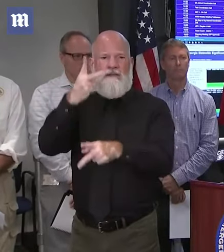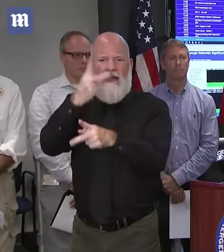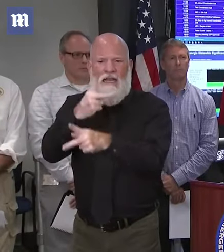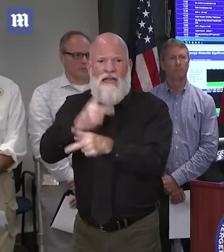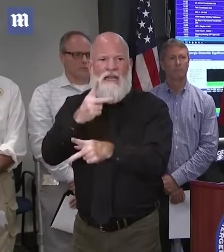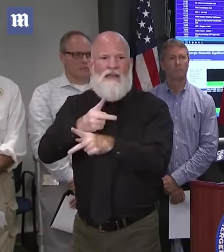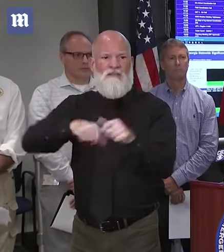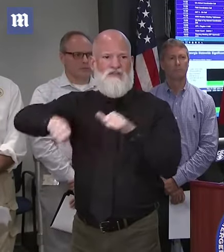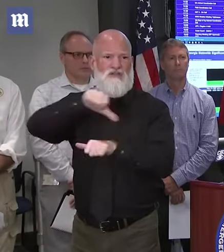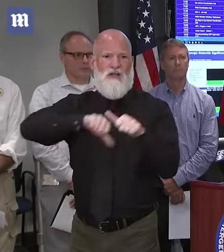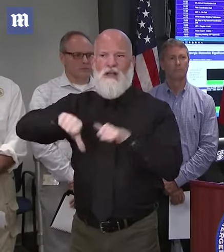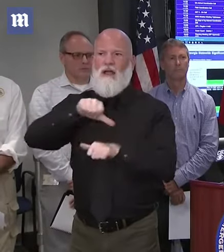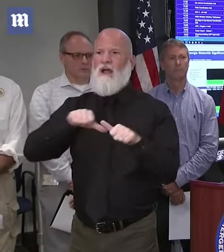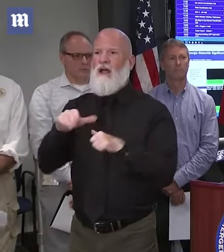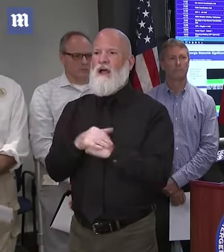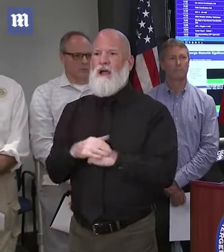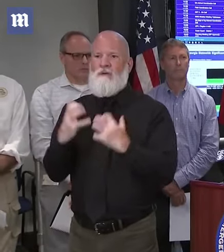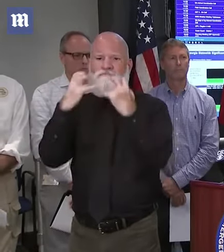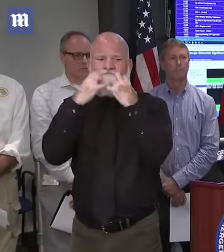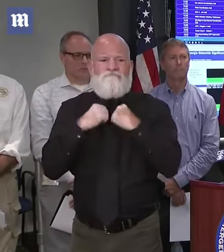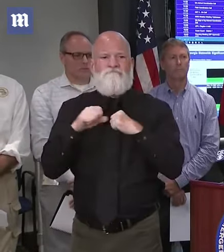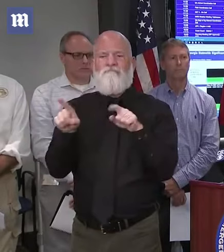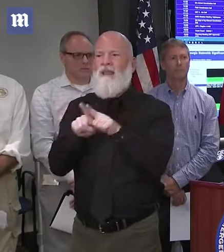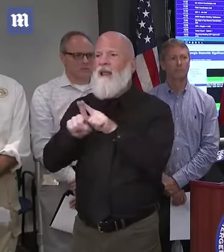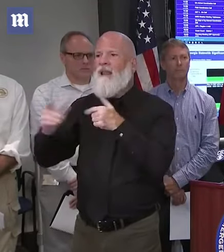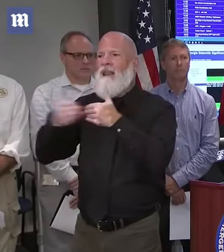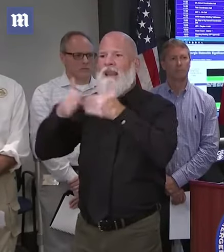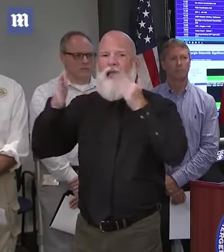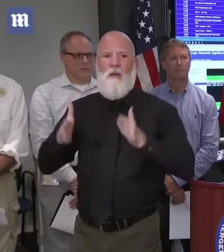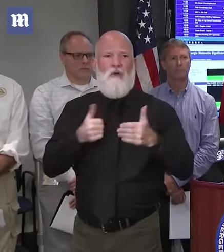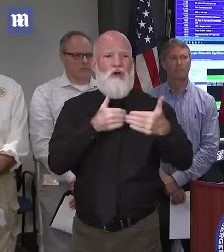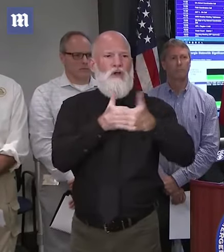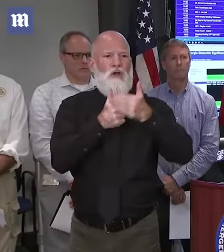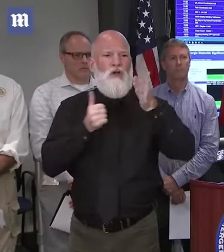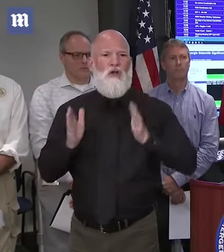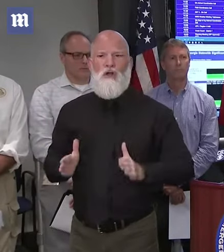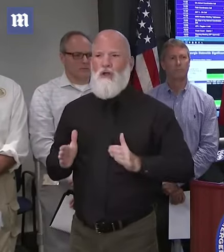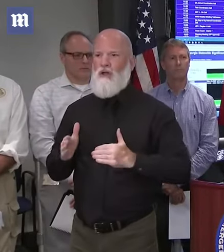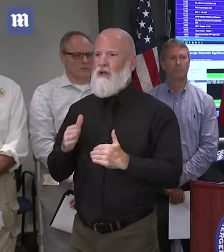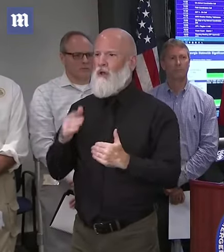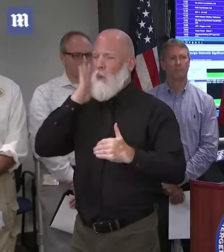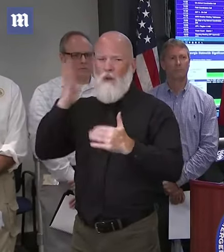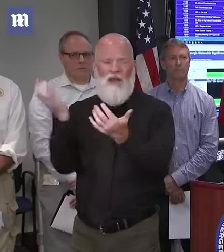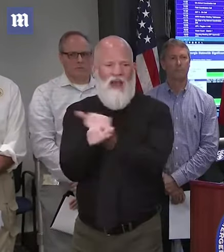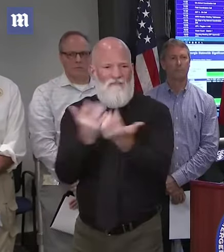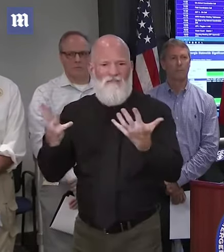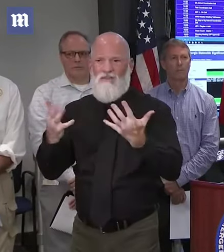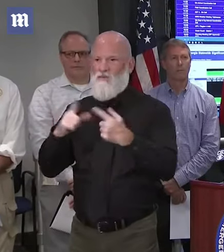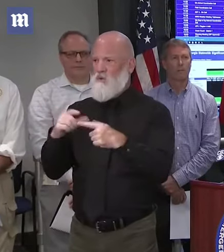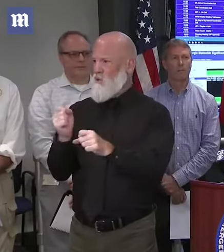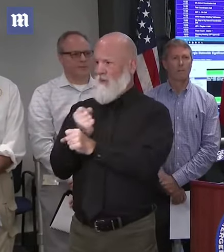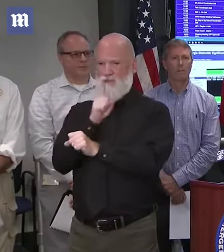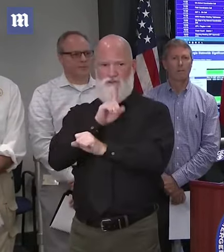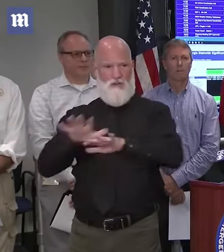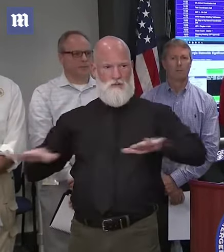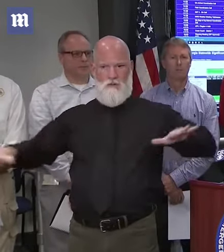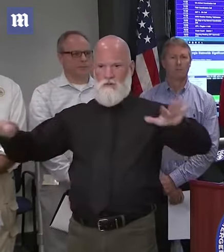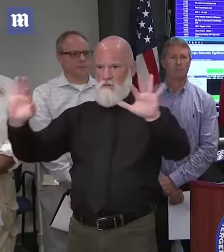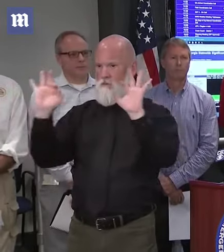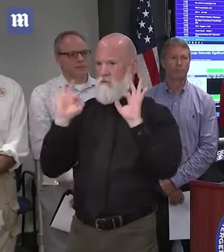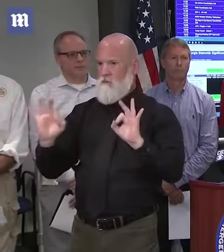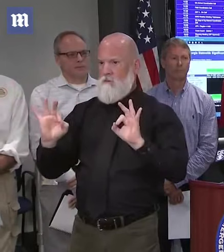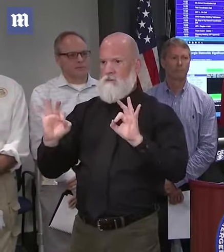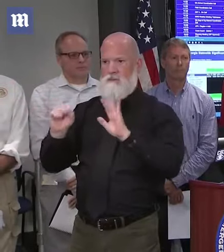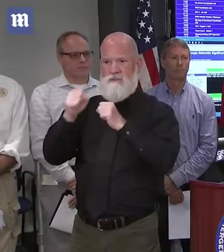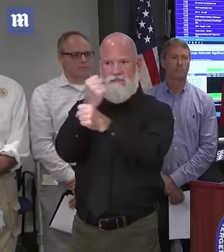is going to be called upon without any doubt. We will do everything we can at the state level and at the federal level to provide the